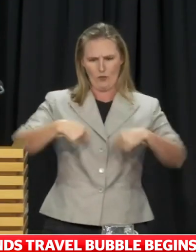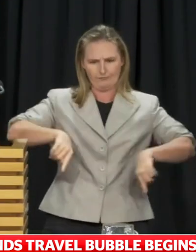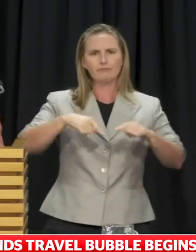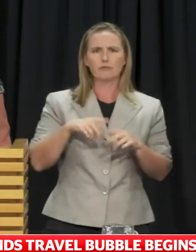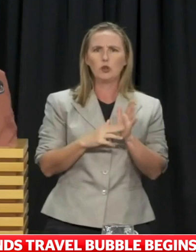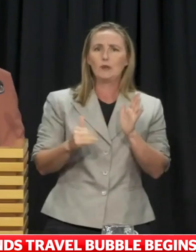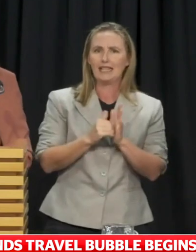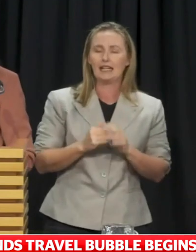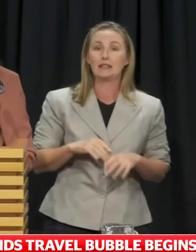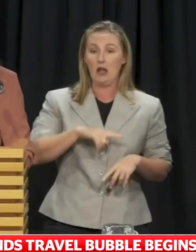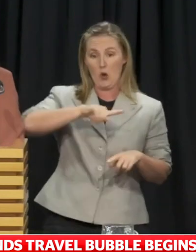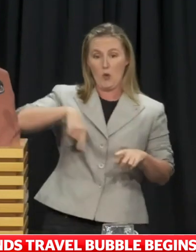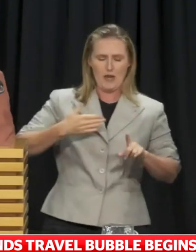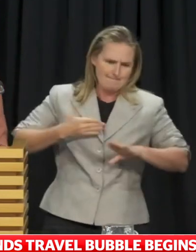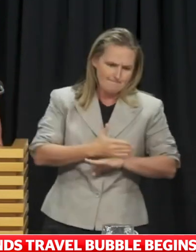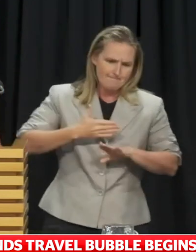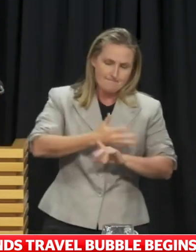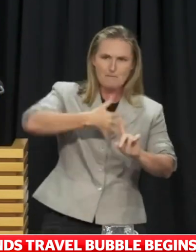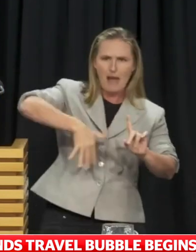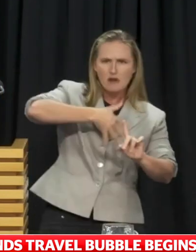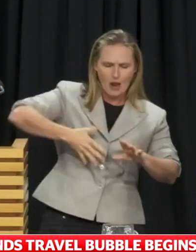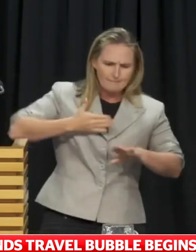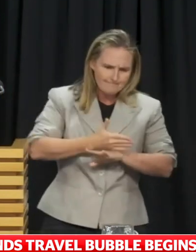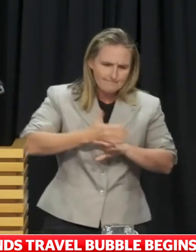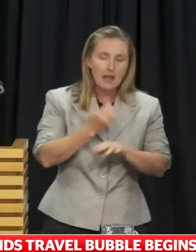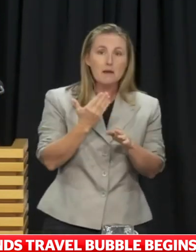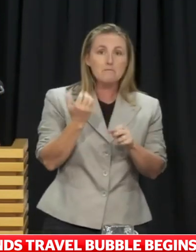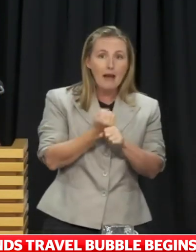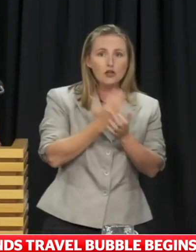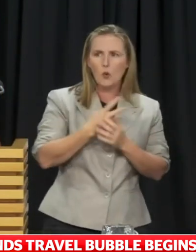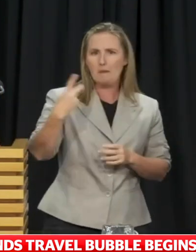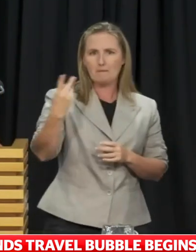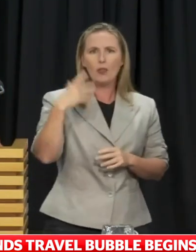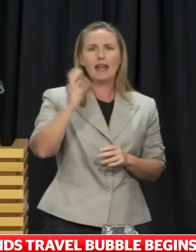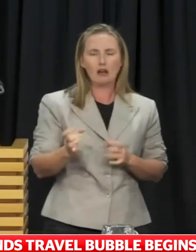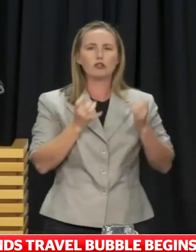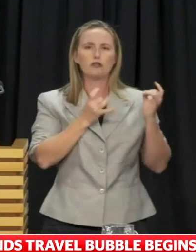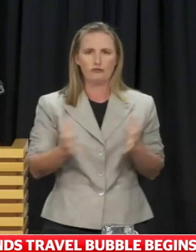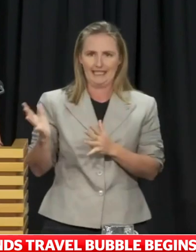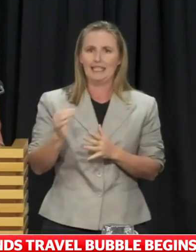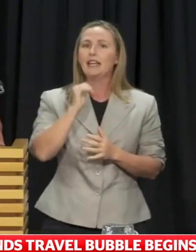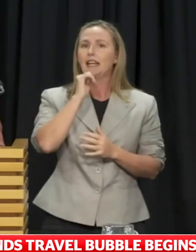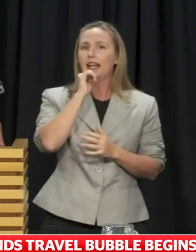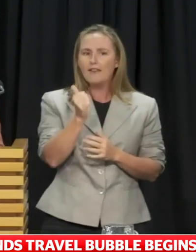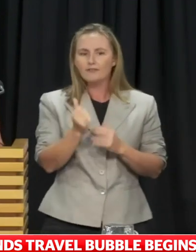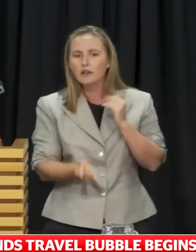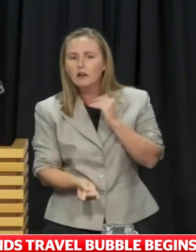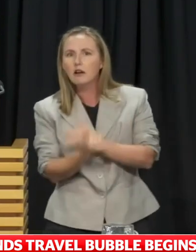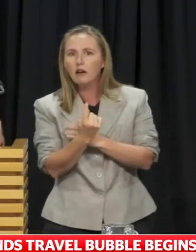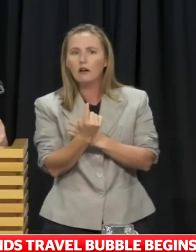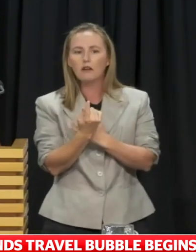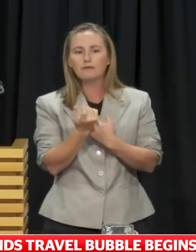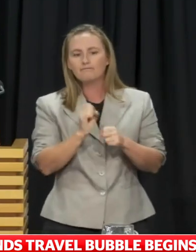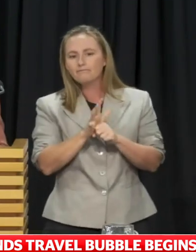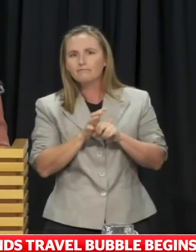work has been going on behind the scenes to ensure the readiness on both sides should we have a set of circumstances that